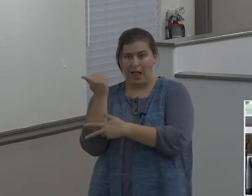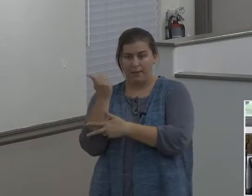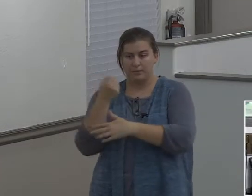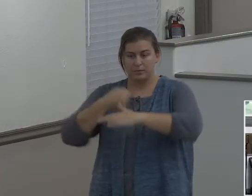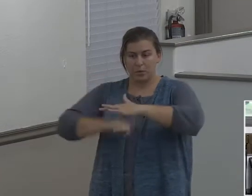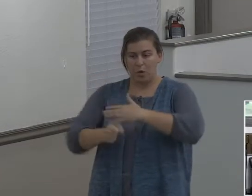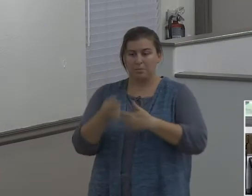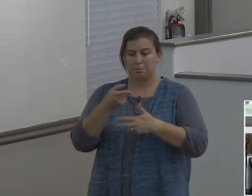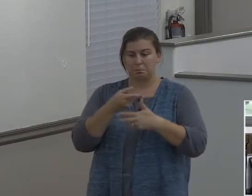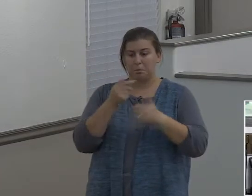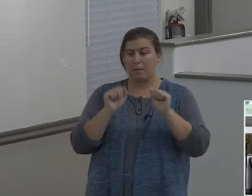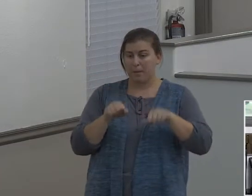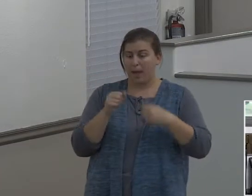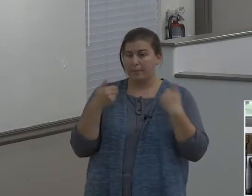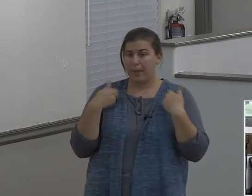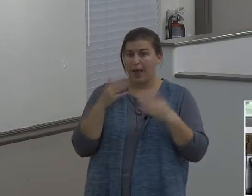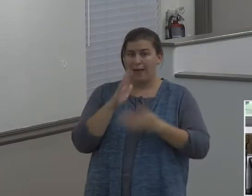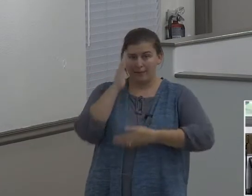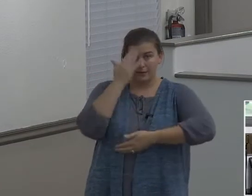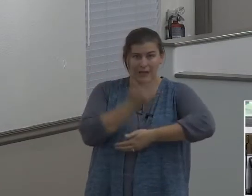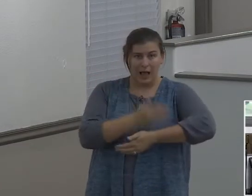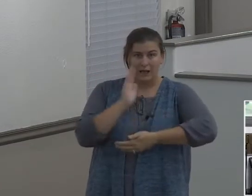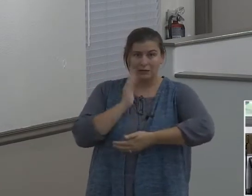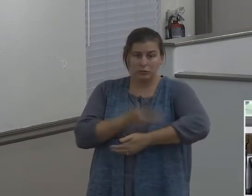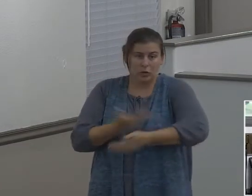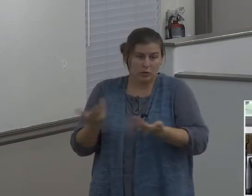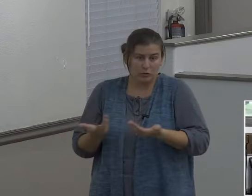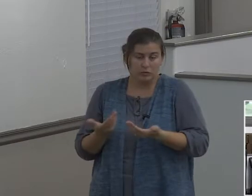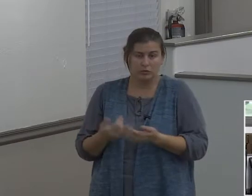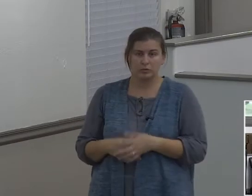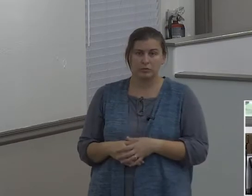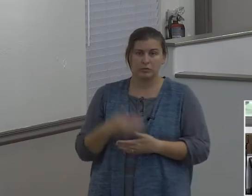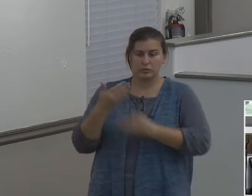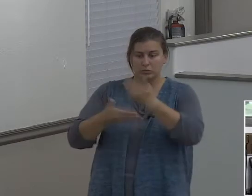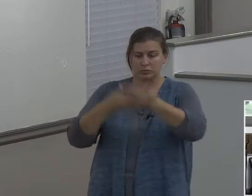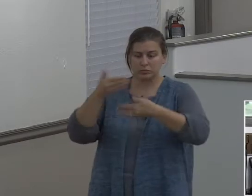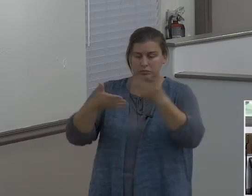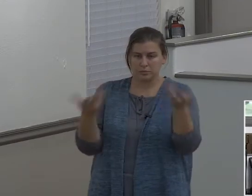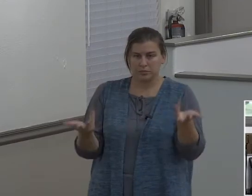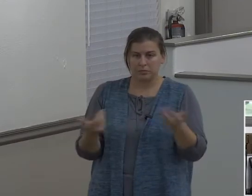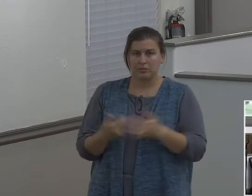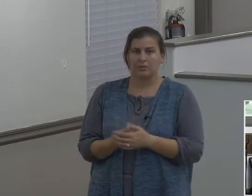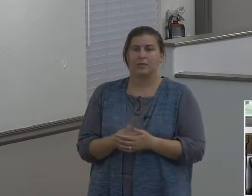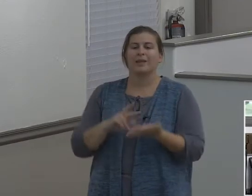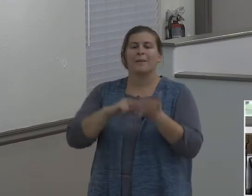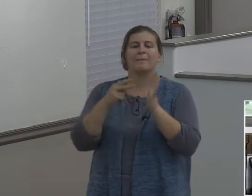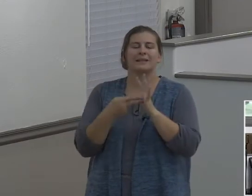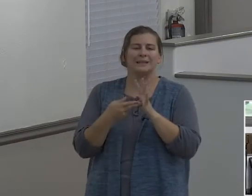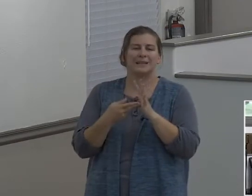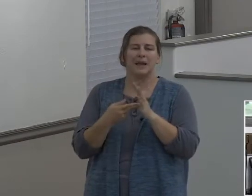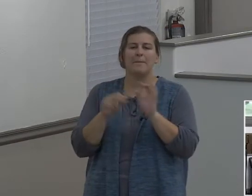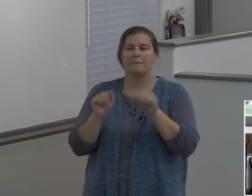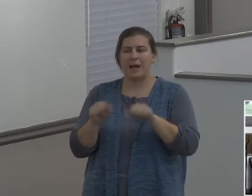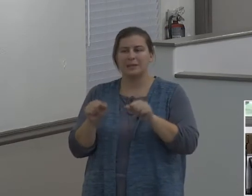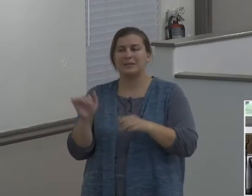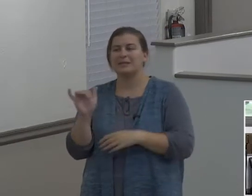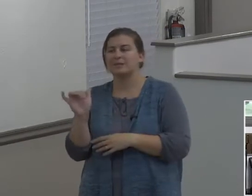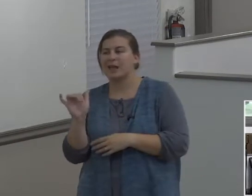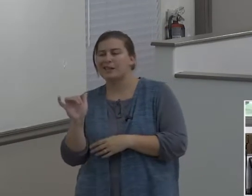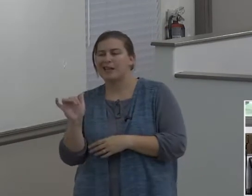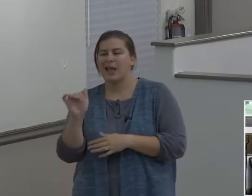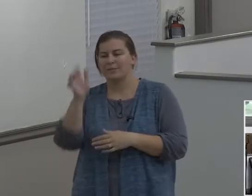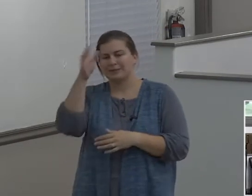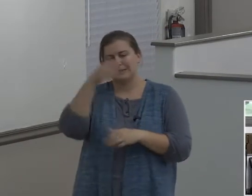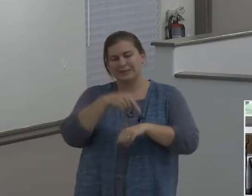and is 60 years of age, and is starting to have his kids, meaning probably about the same time Terah is seeing